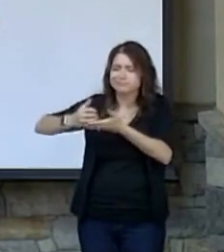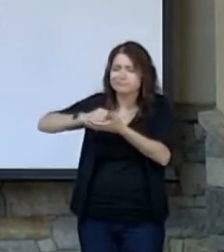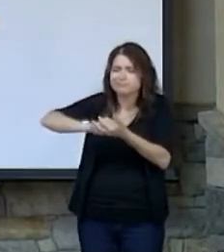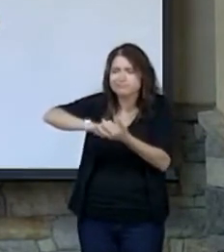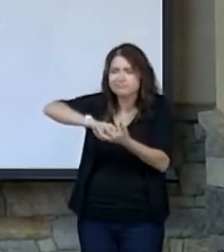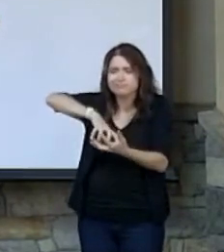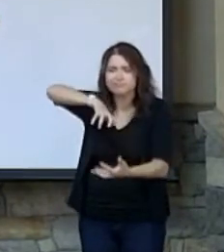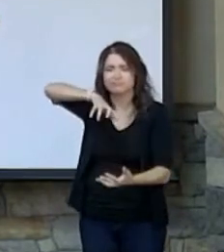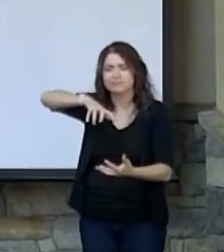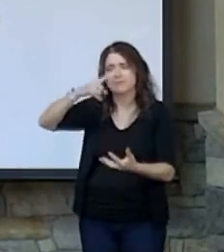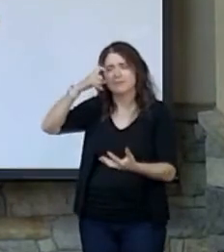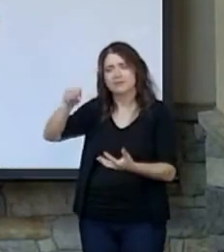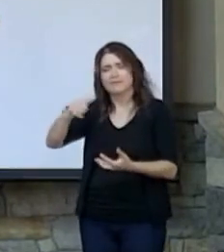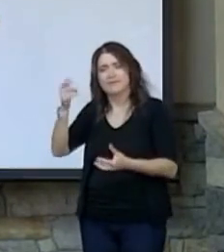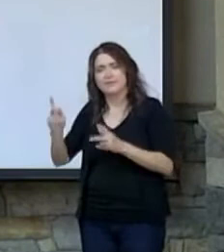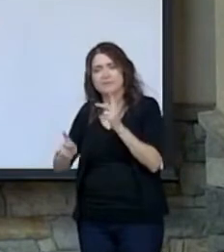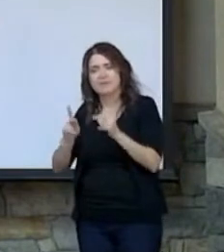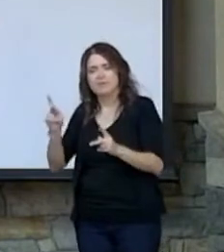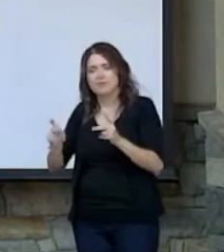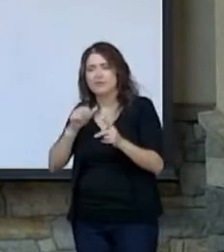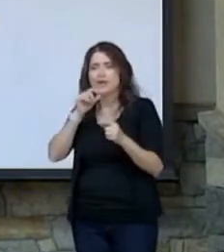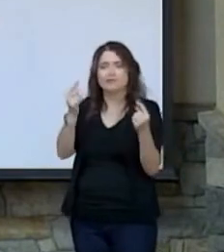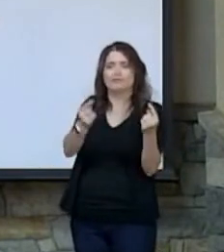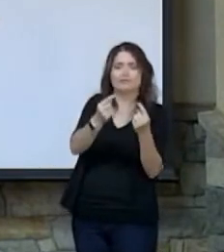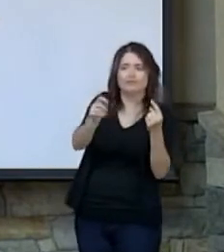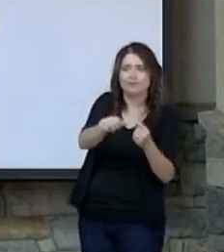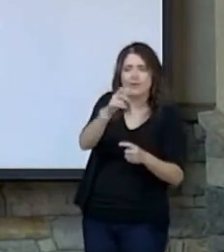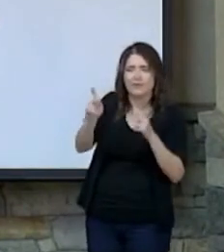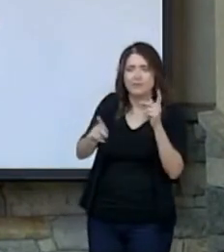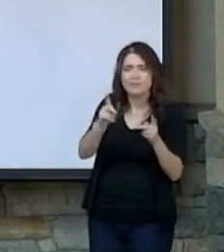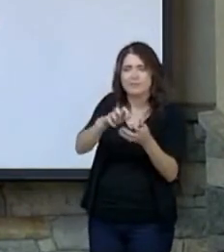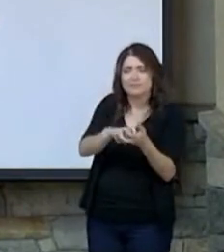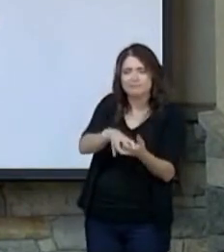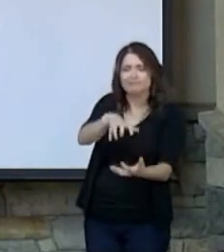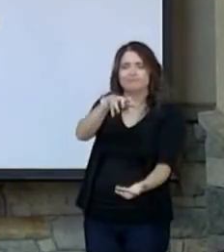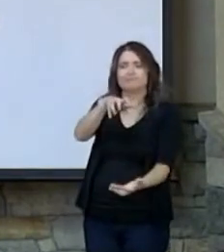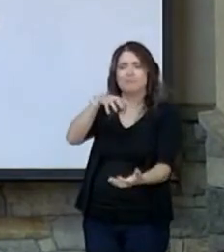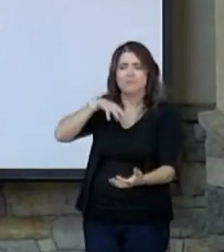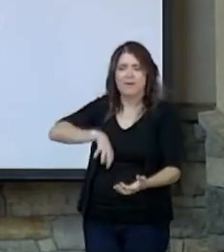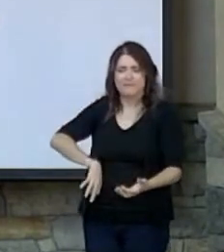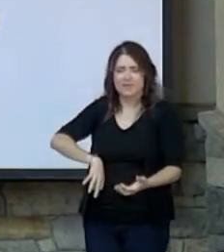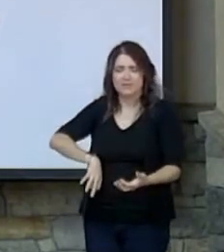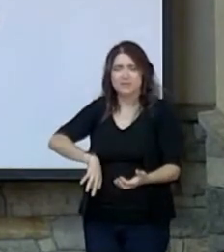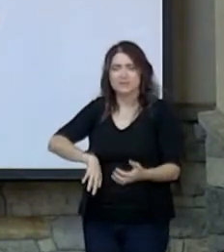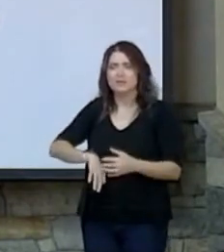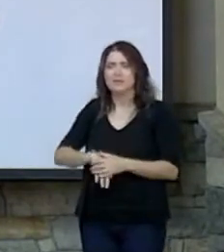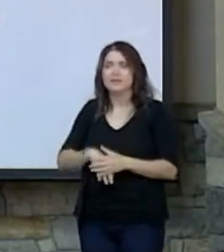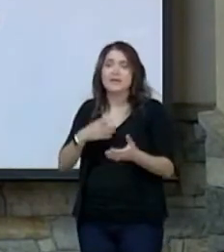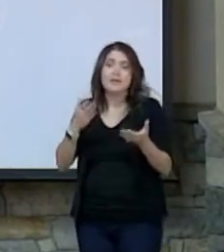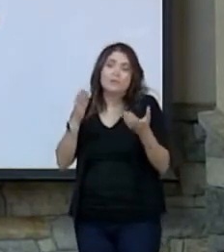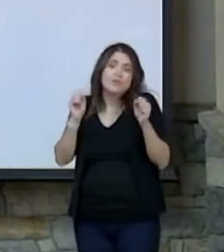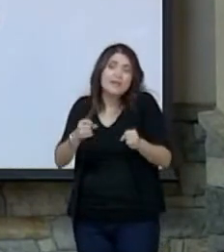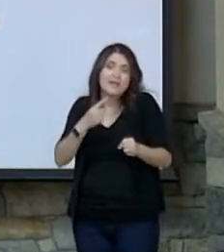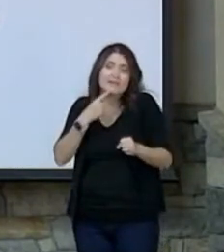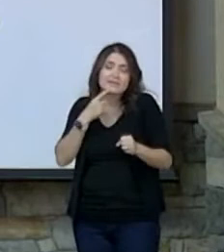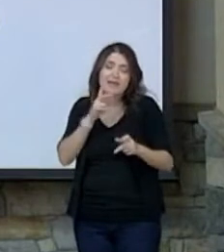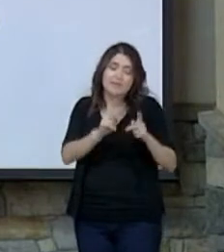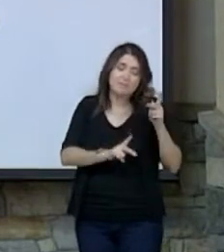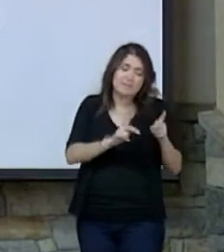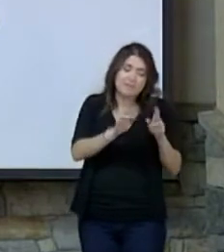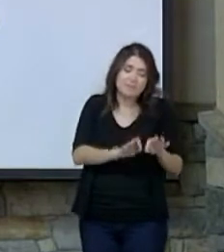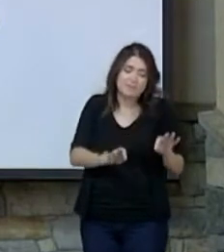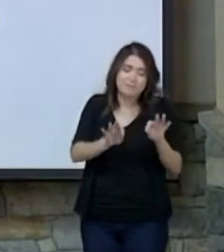other people in order to make a profit. We might say this about this section, people matter more than money.